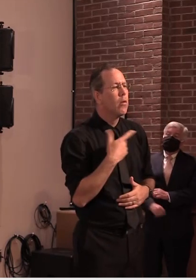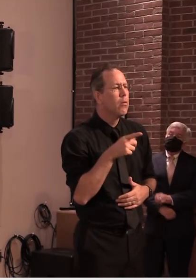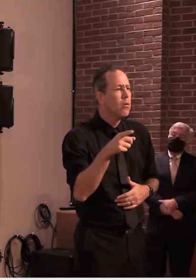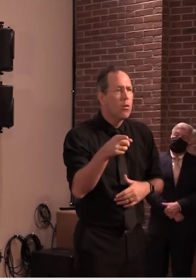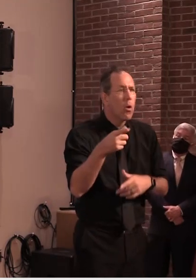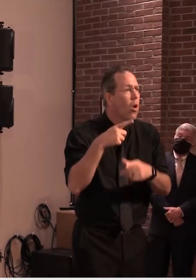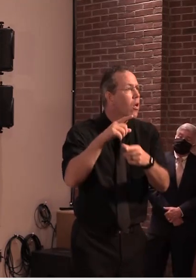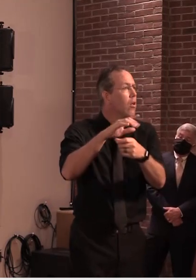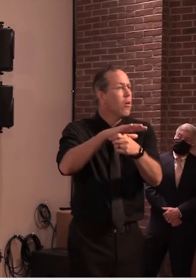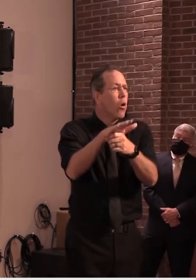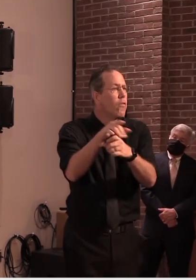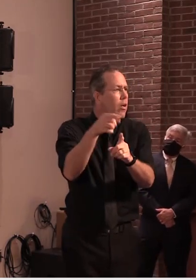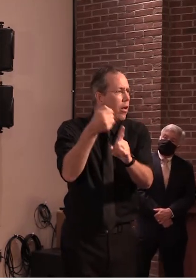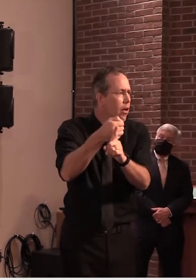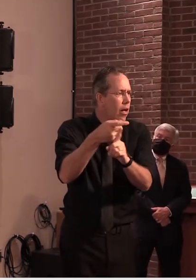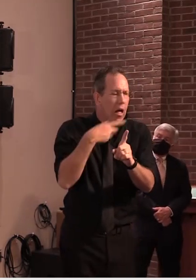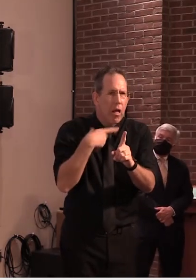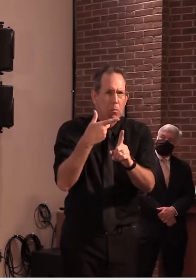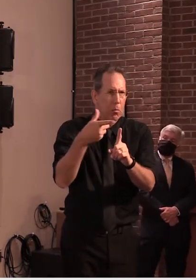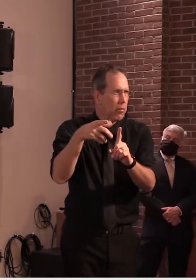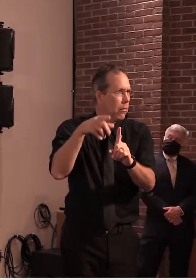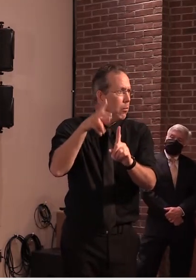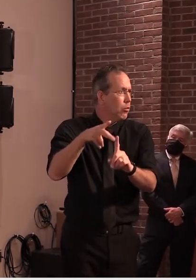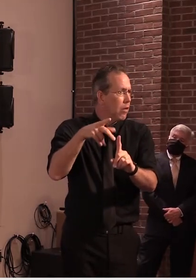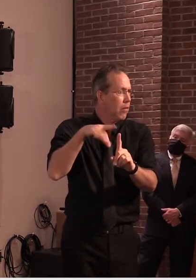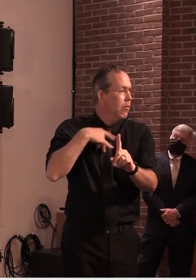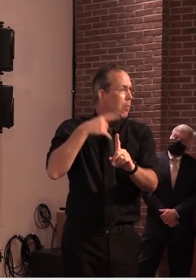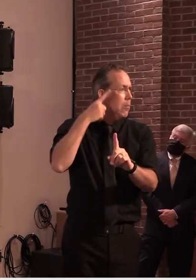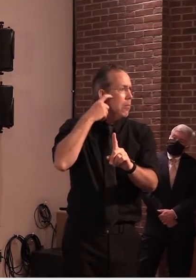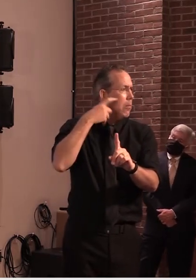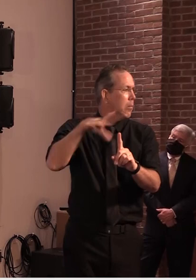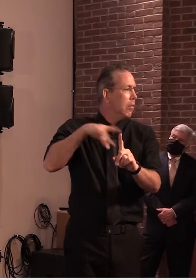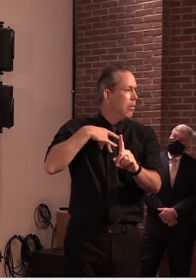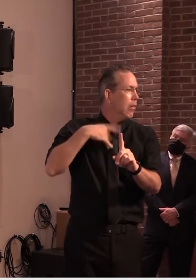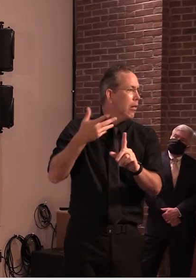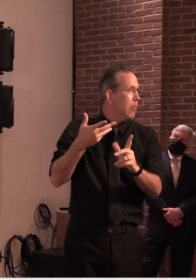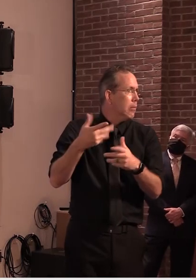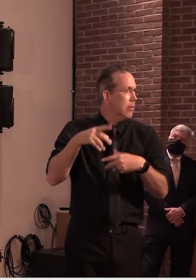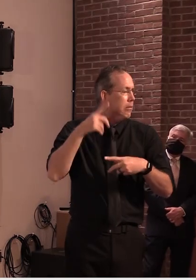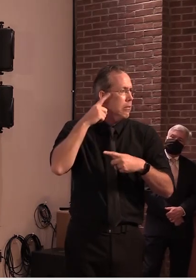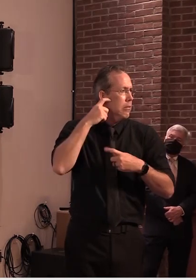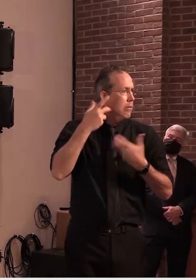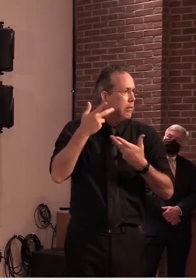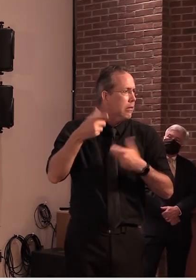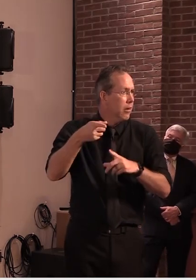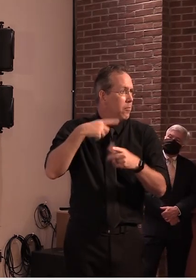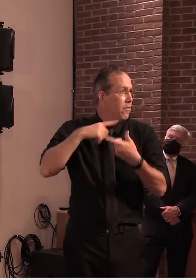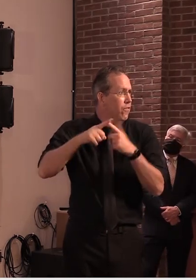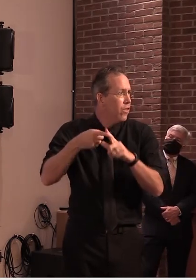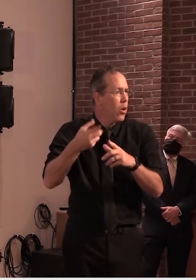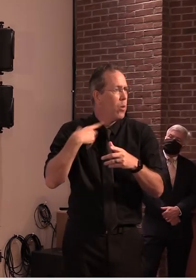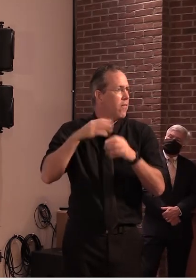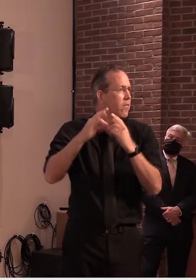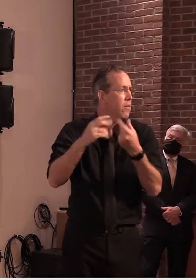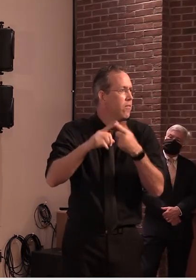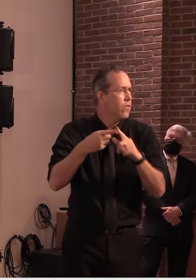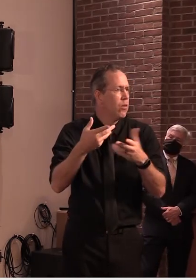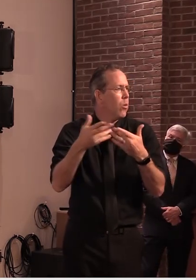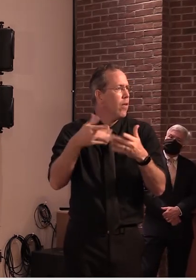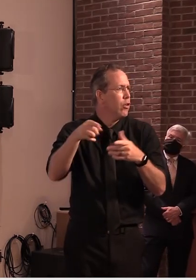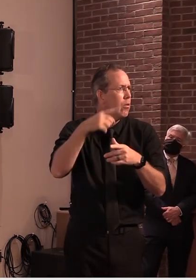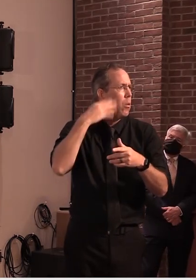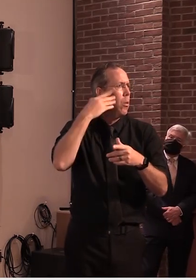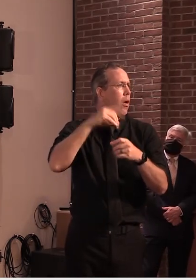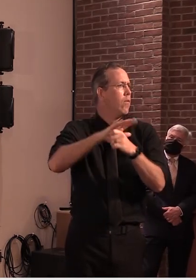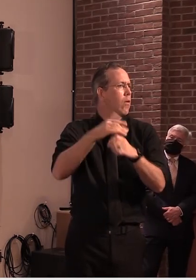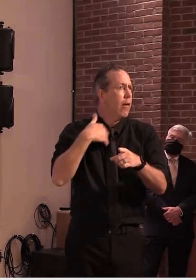want to be tested regarding that so they would be eligible to go there too although i would add that we are trying to